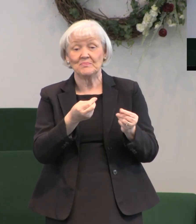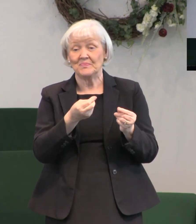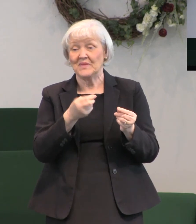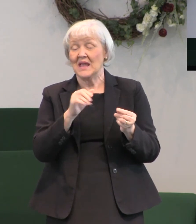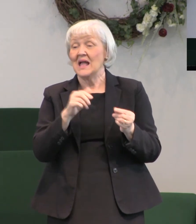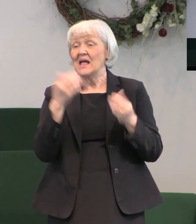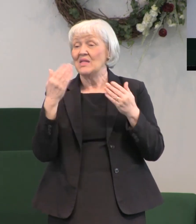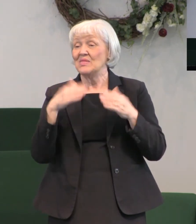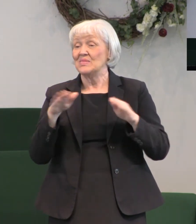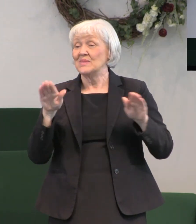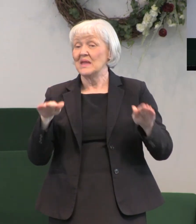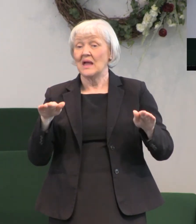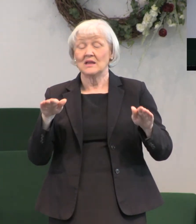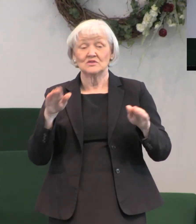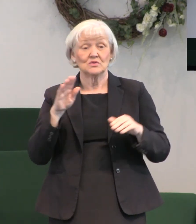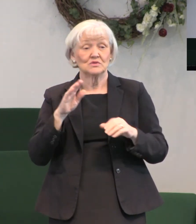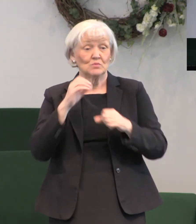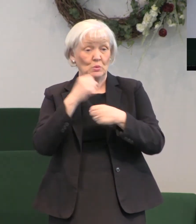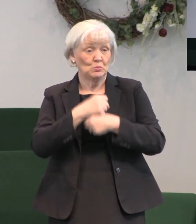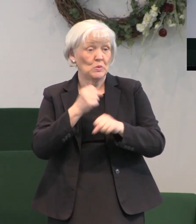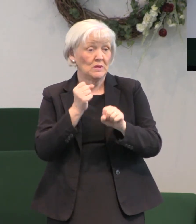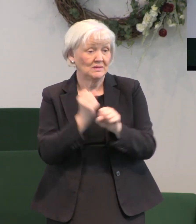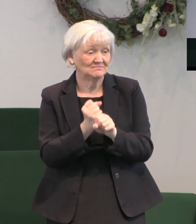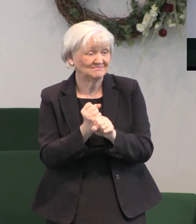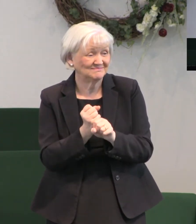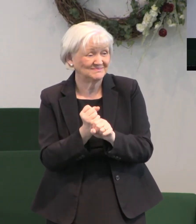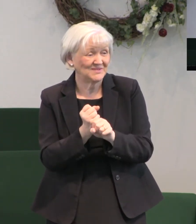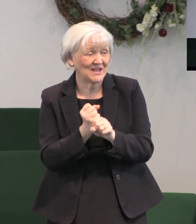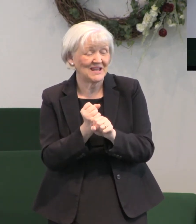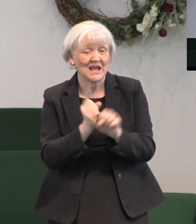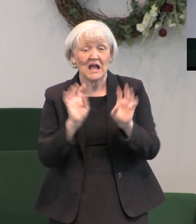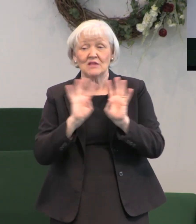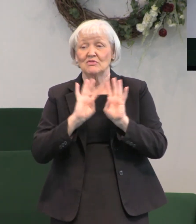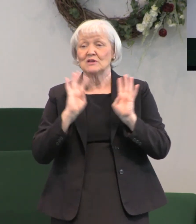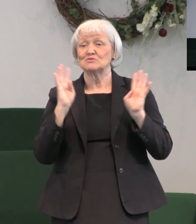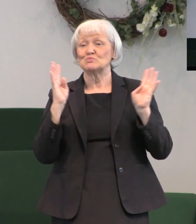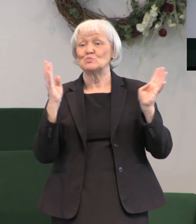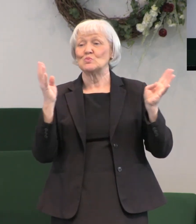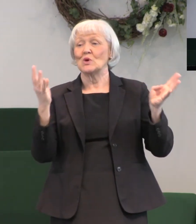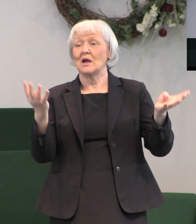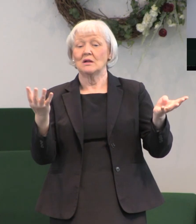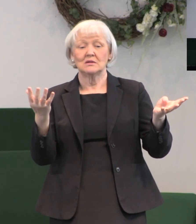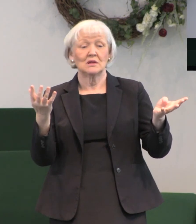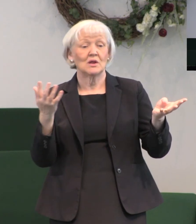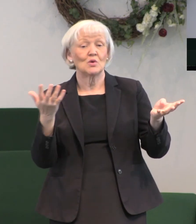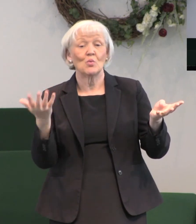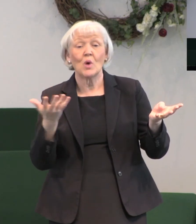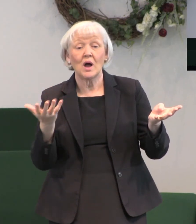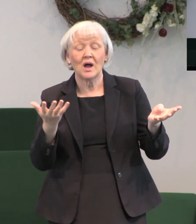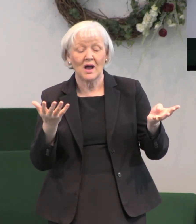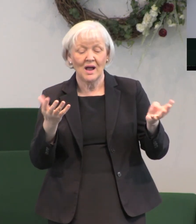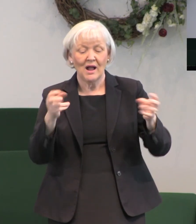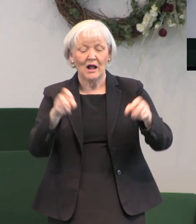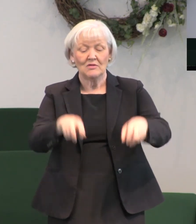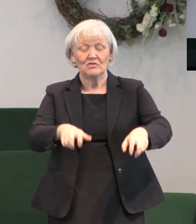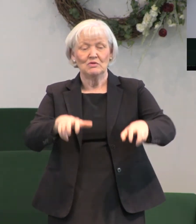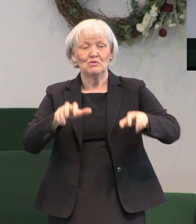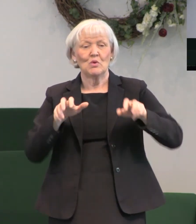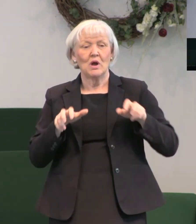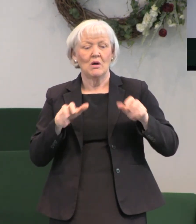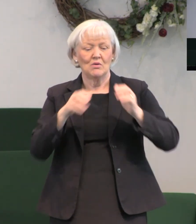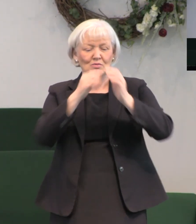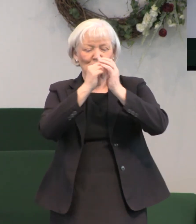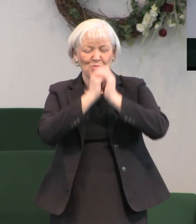when the angels were created they surrounded his throne in heaven and worshipped him